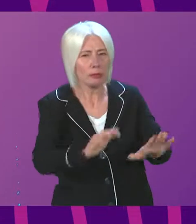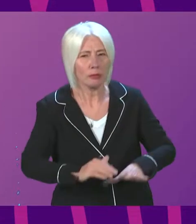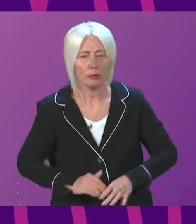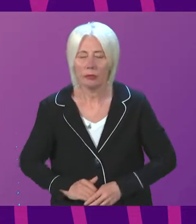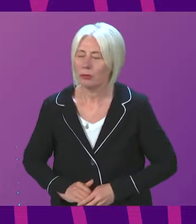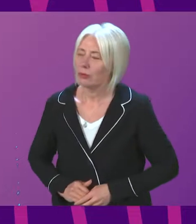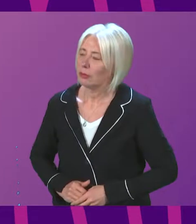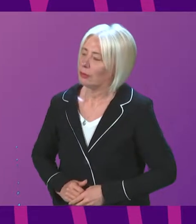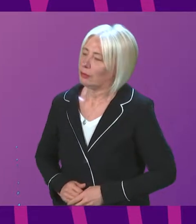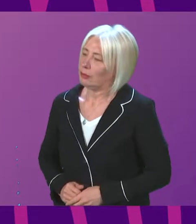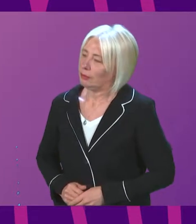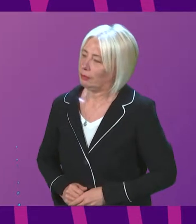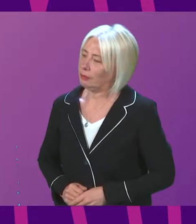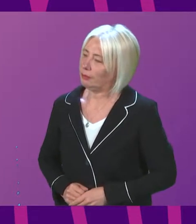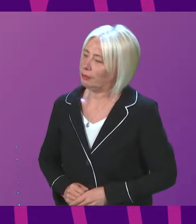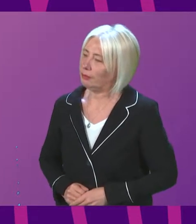Thompson.